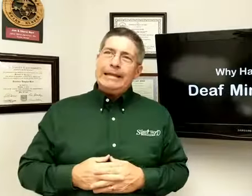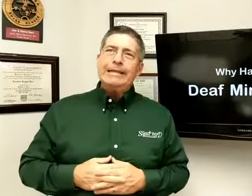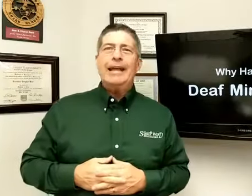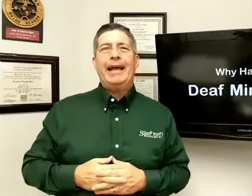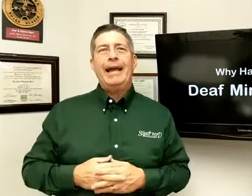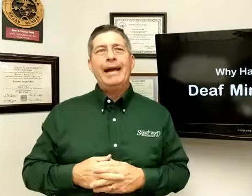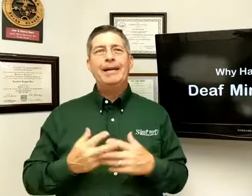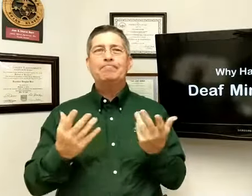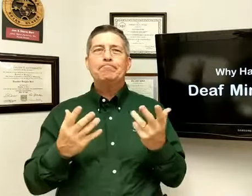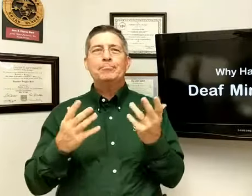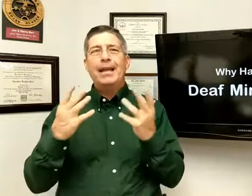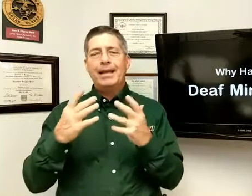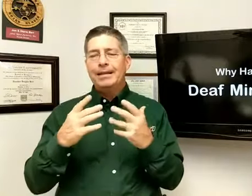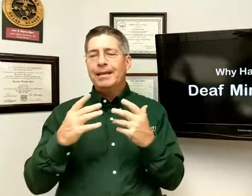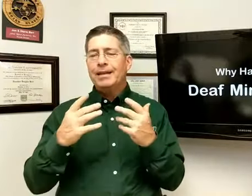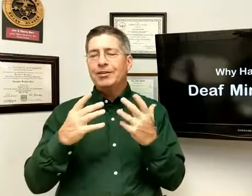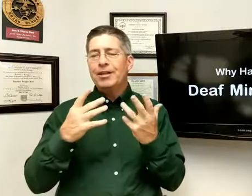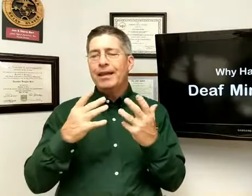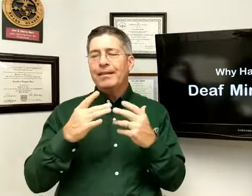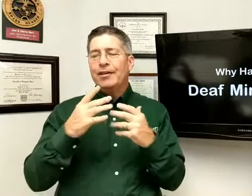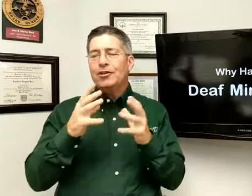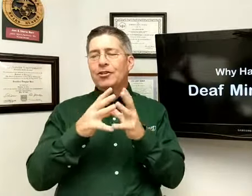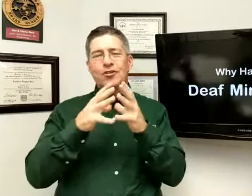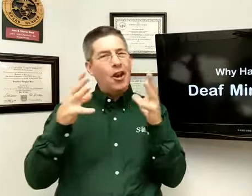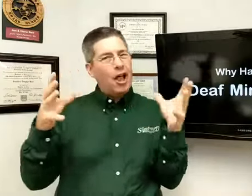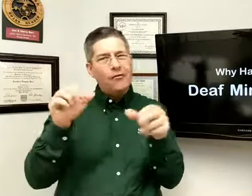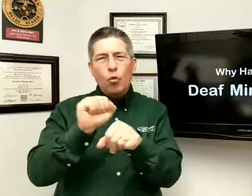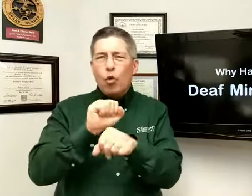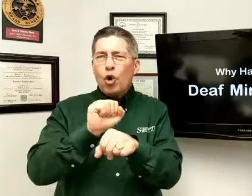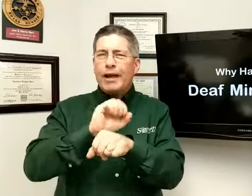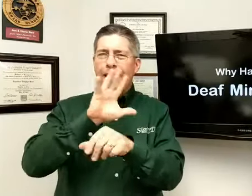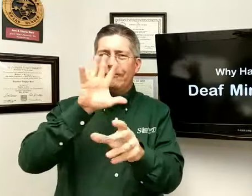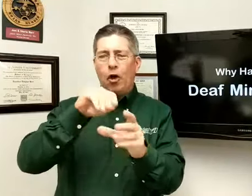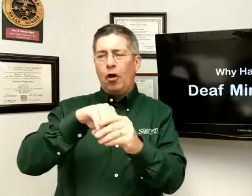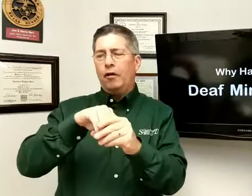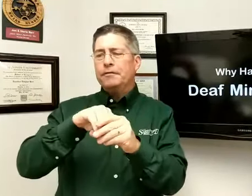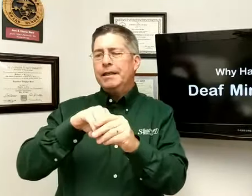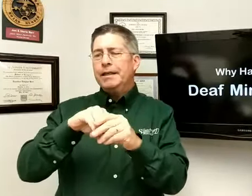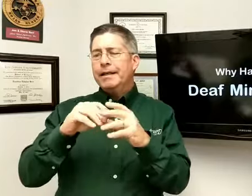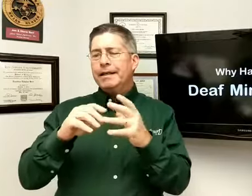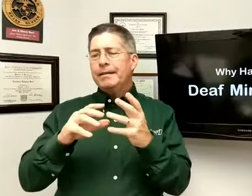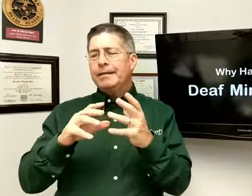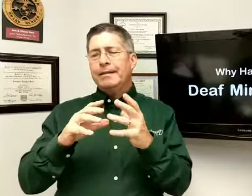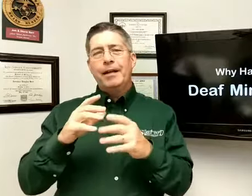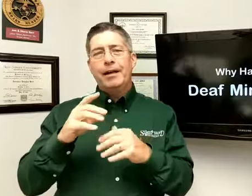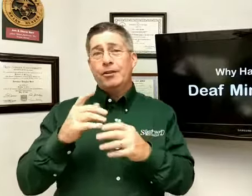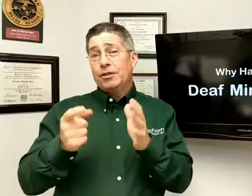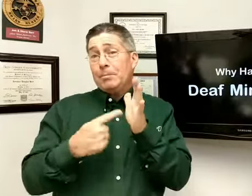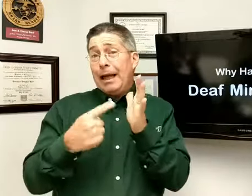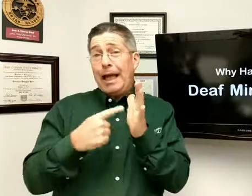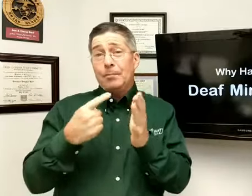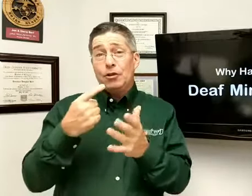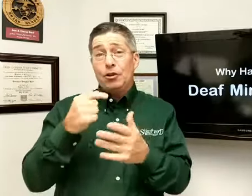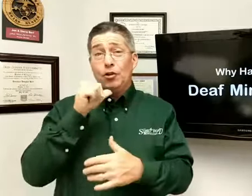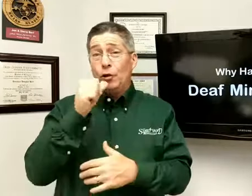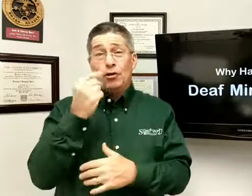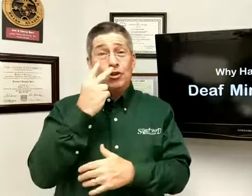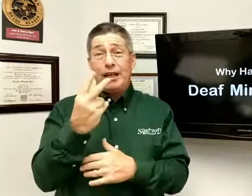there's a lot of work involved. There, sometimes you don't see